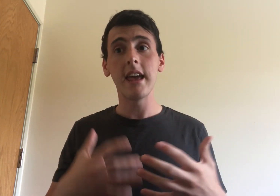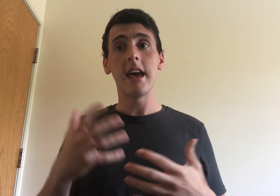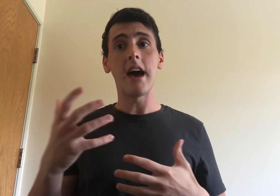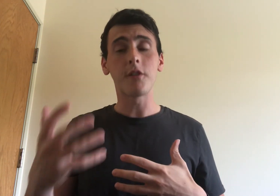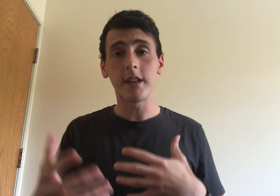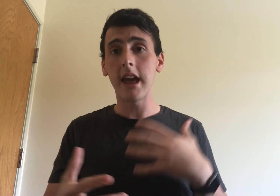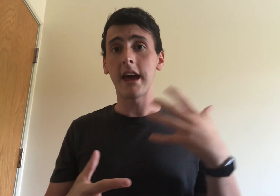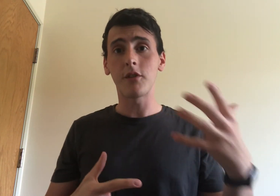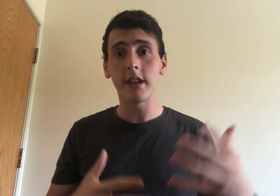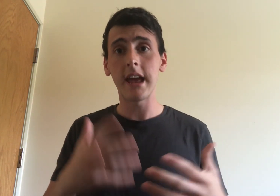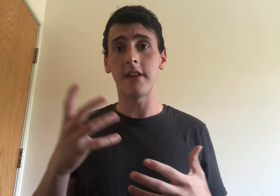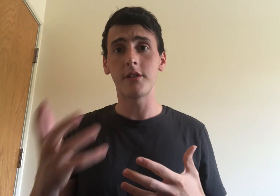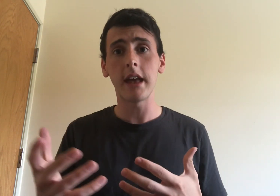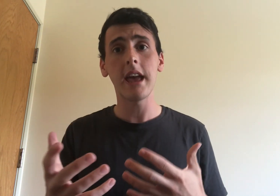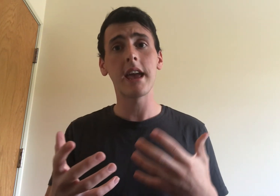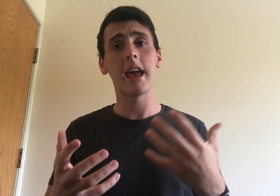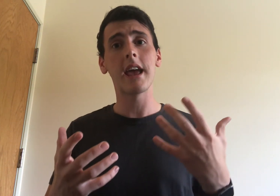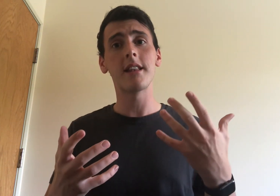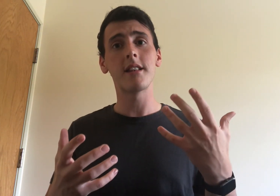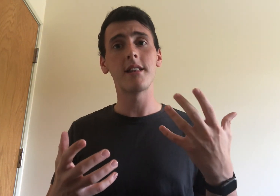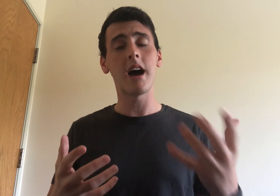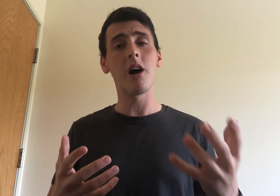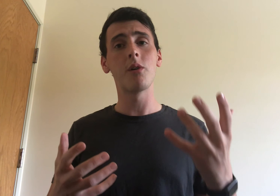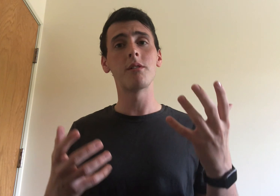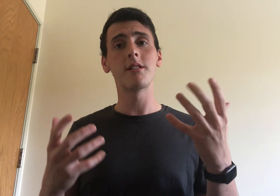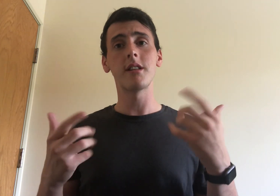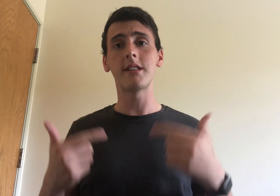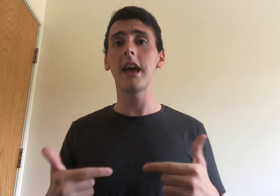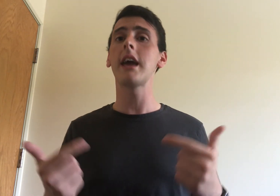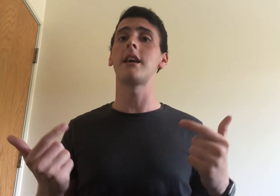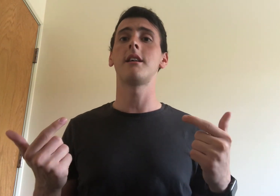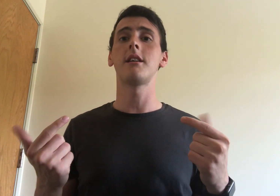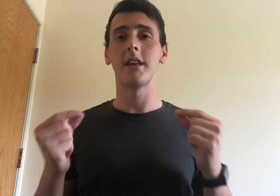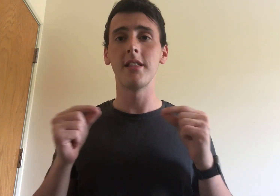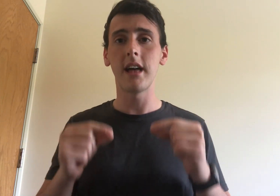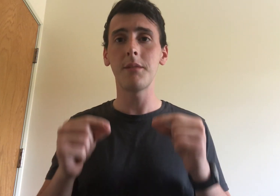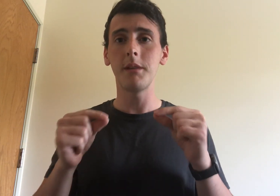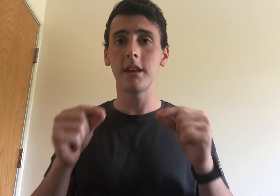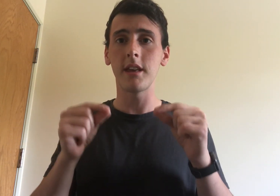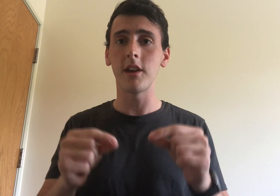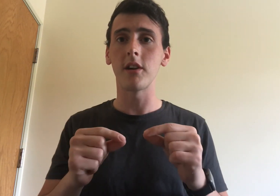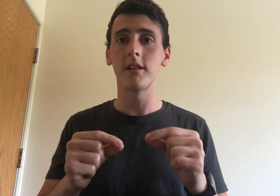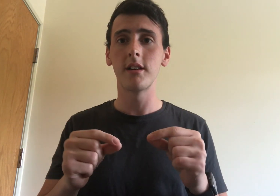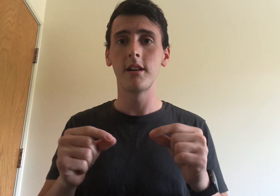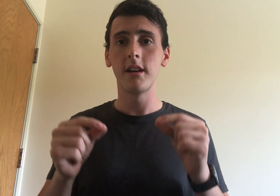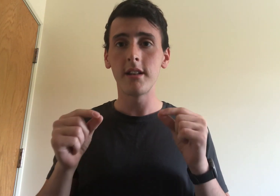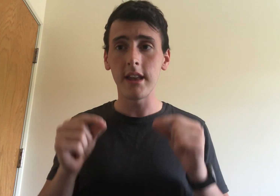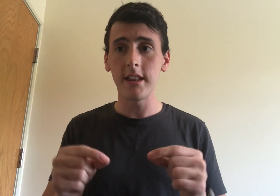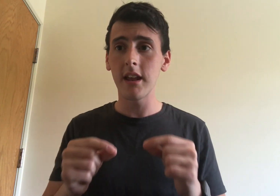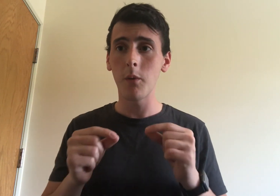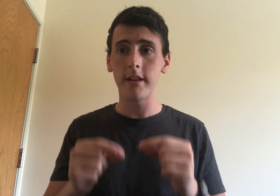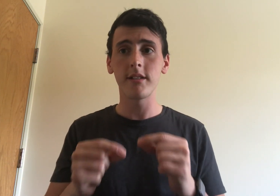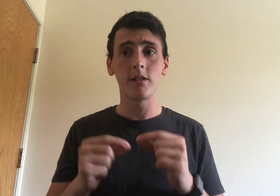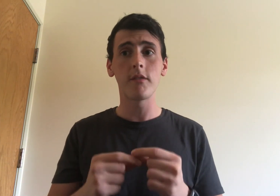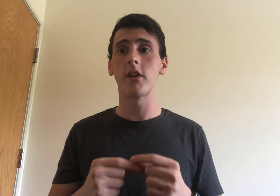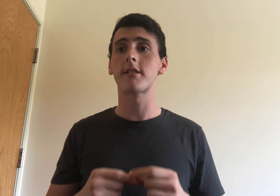after day after day after day. And now, today, it led me here to Indiana Western University.